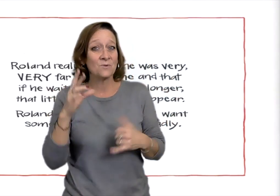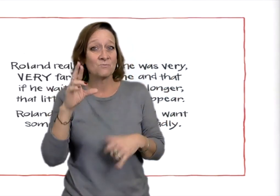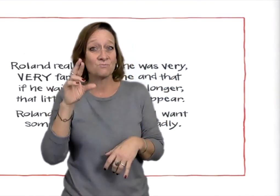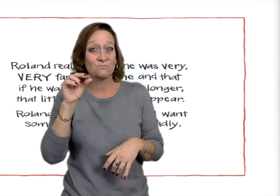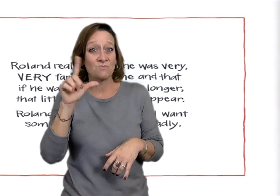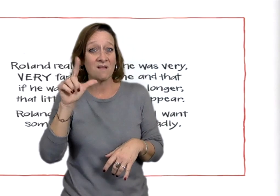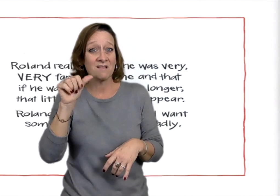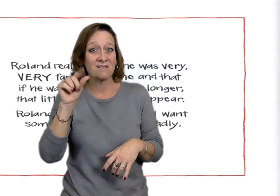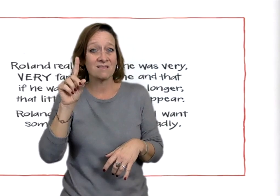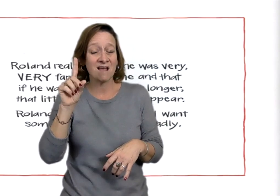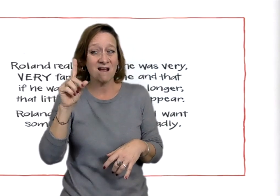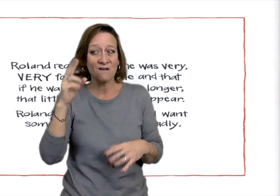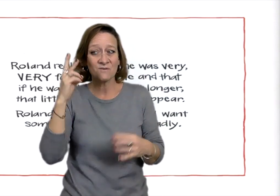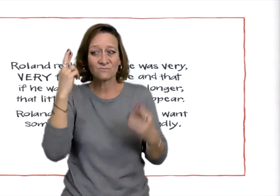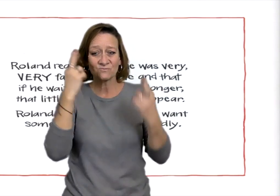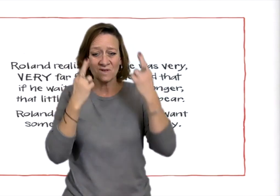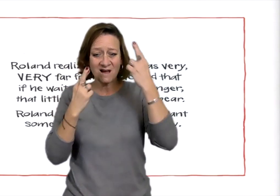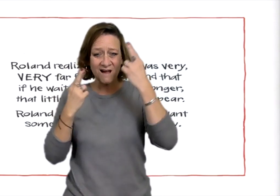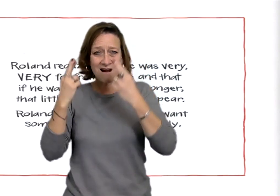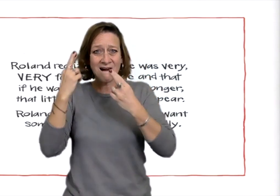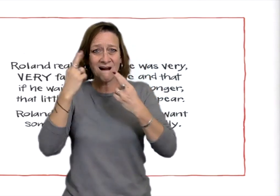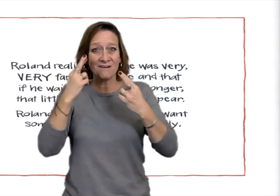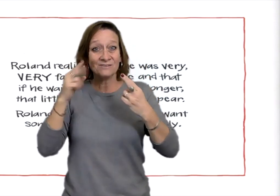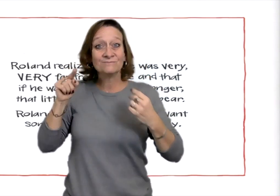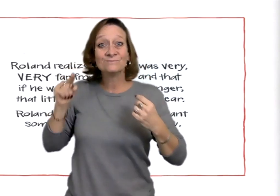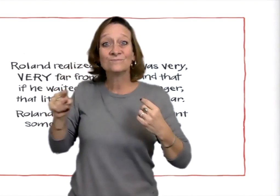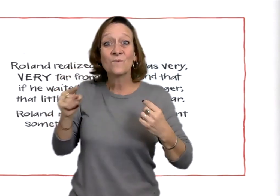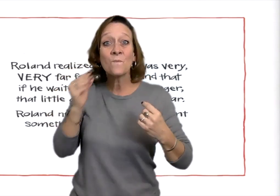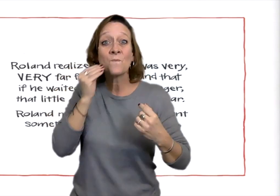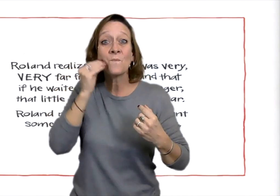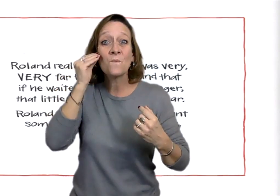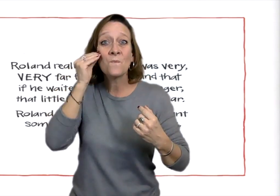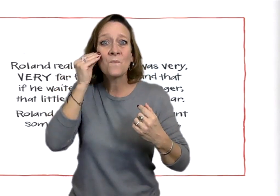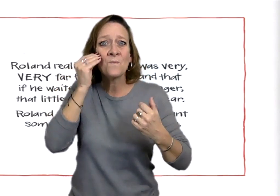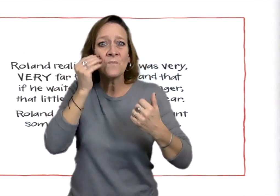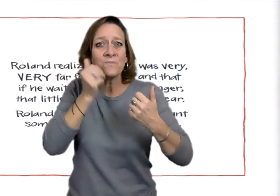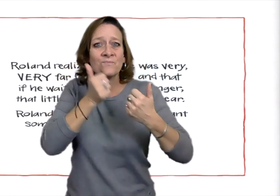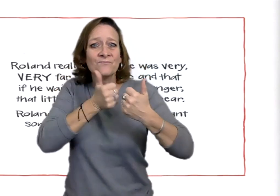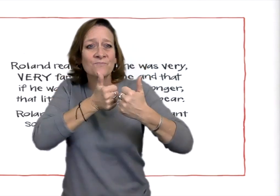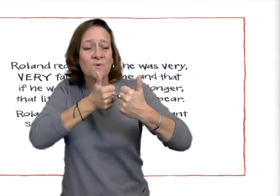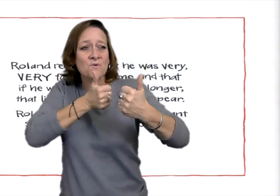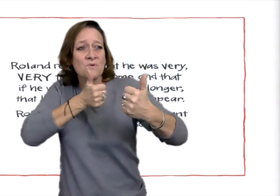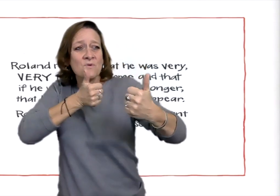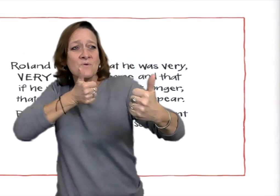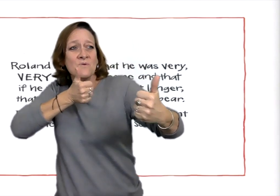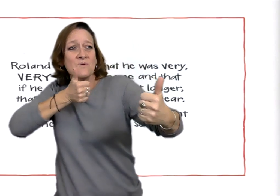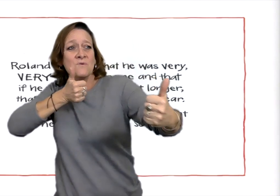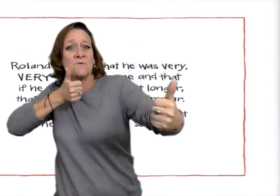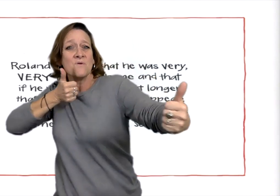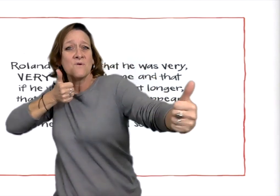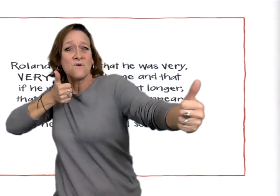Roland realized that he was very, very far from home.